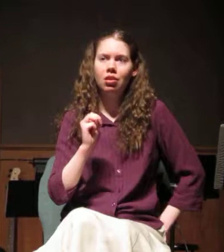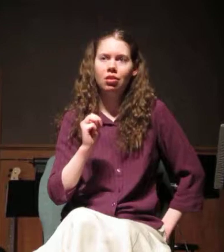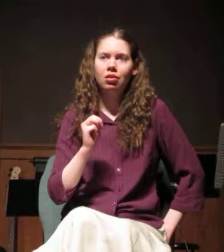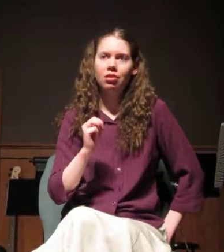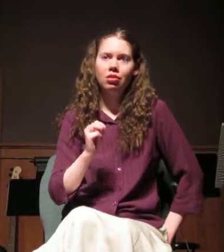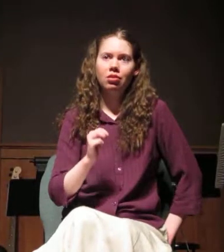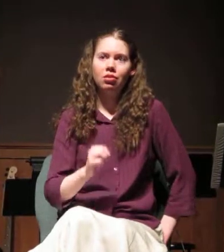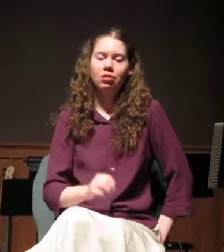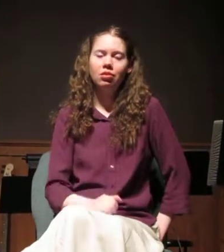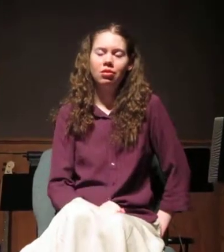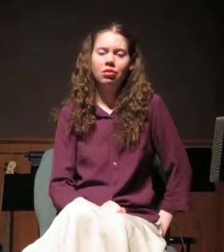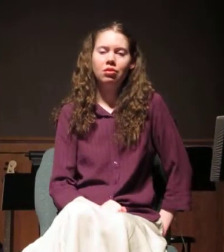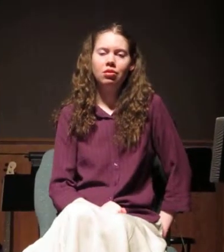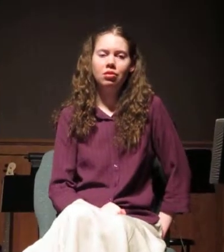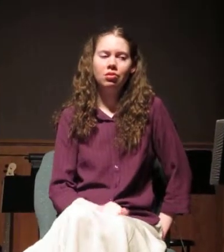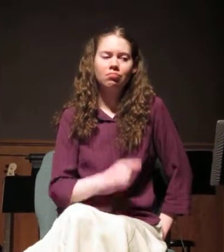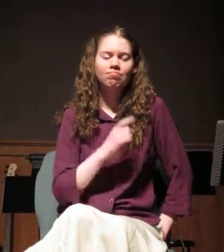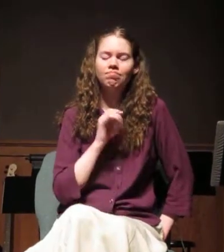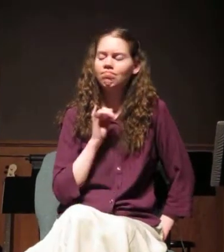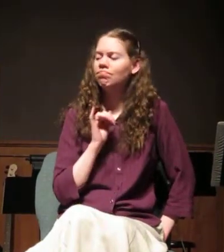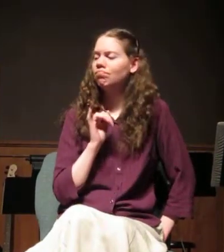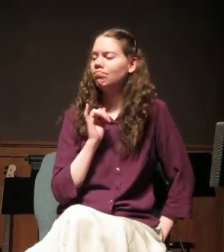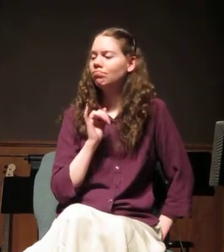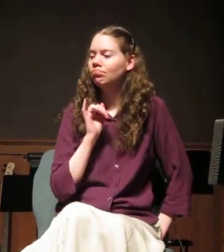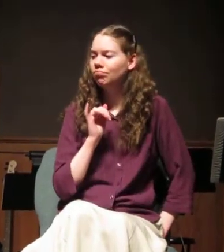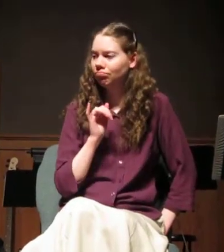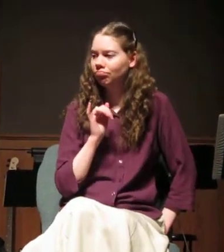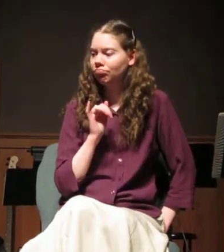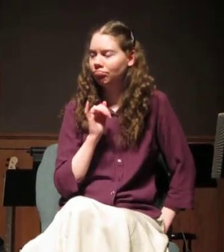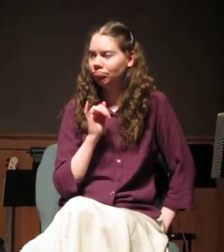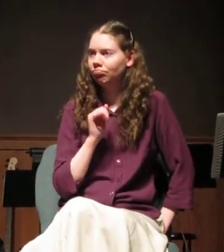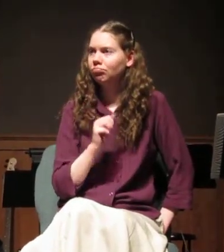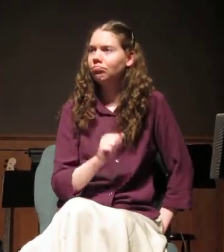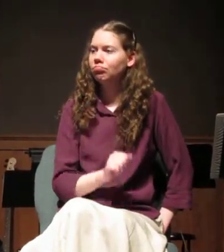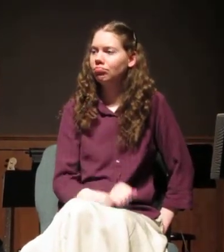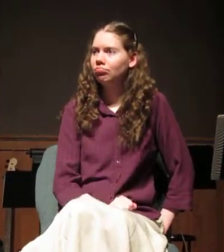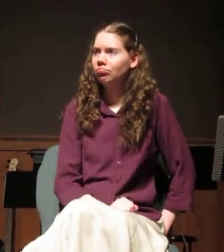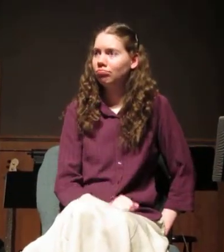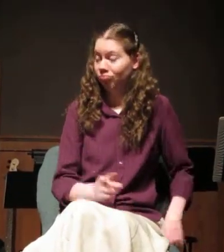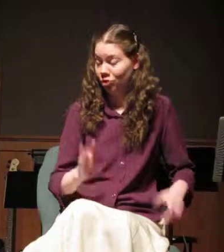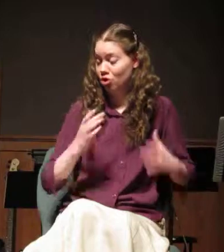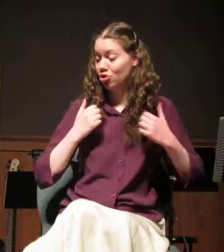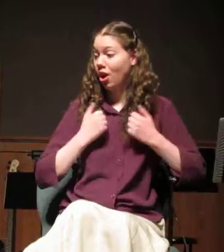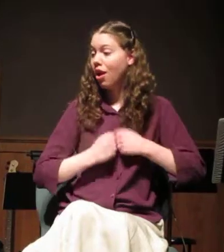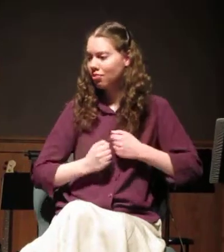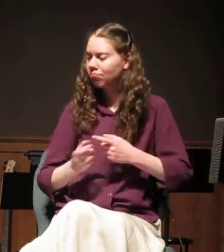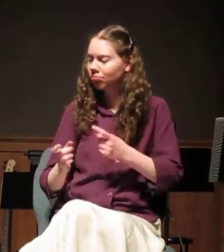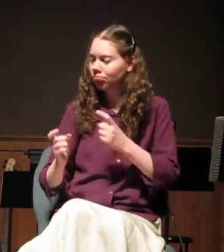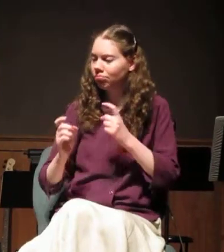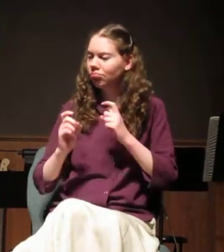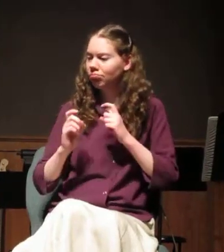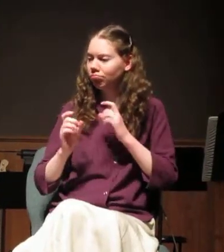no arm. So, said the ragman, give me your jacket, and I'll give you mine.